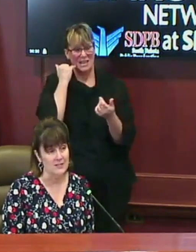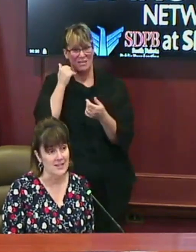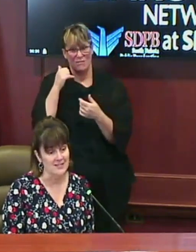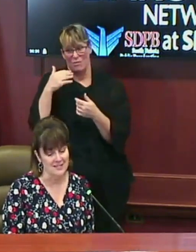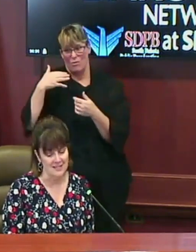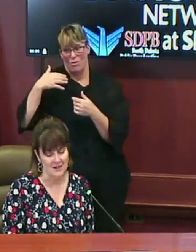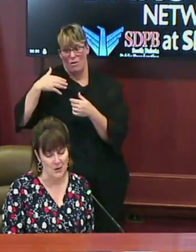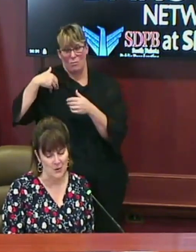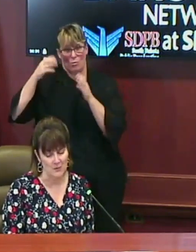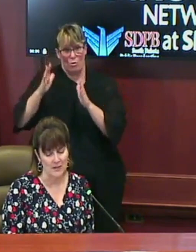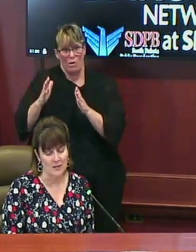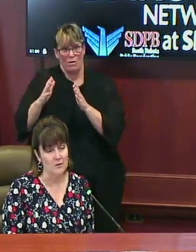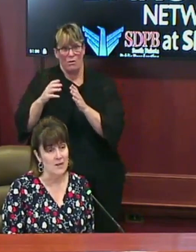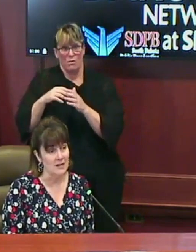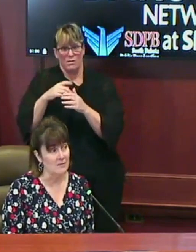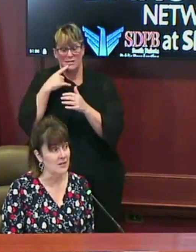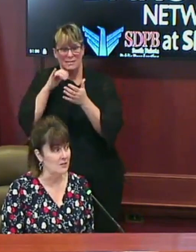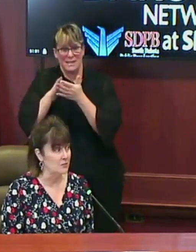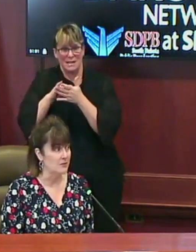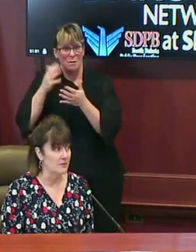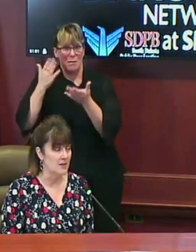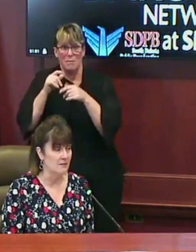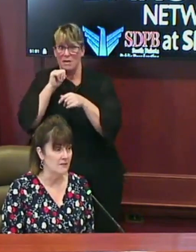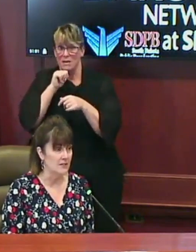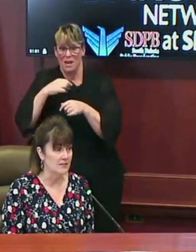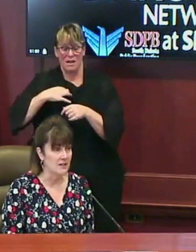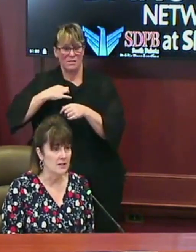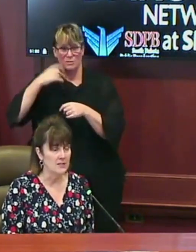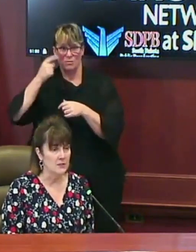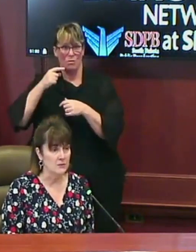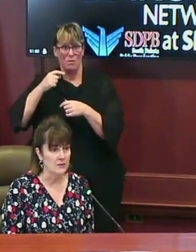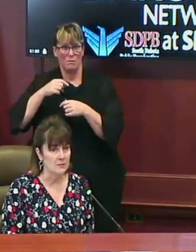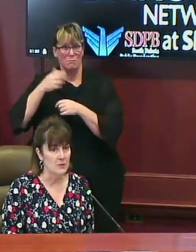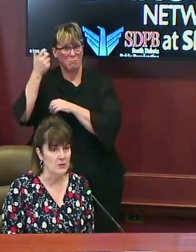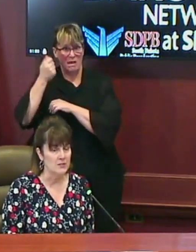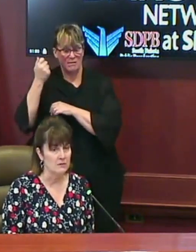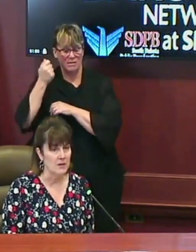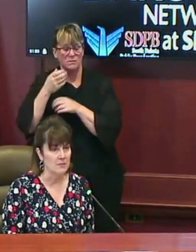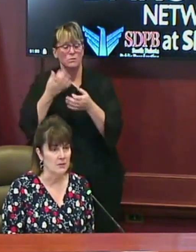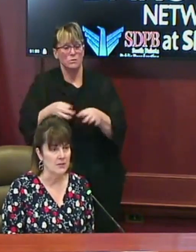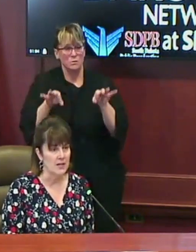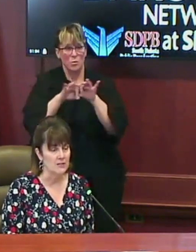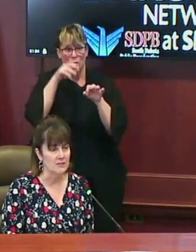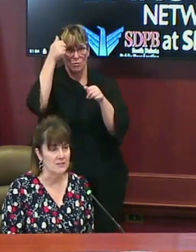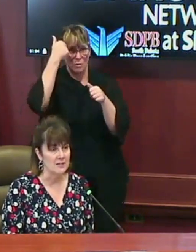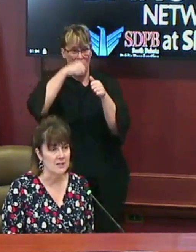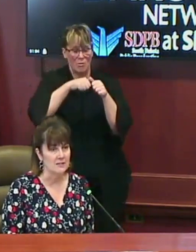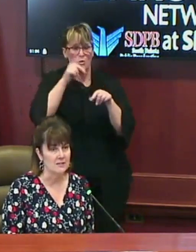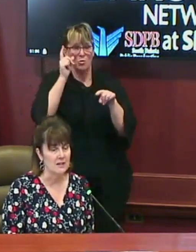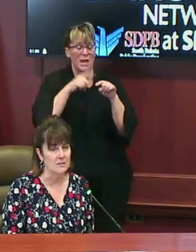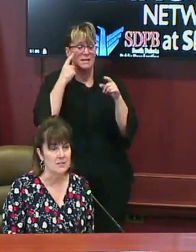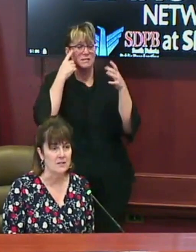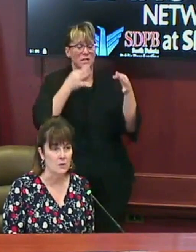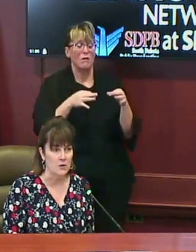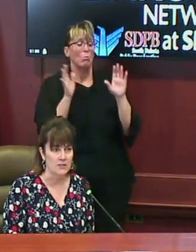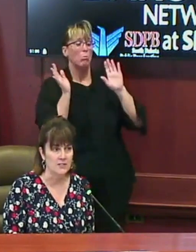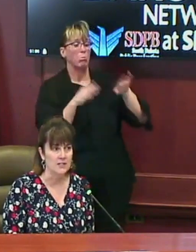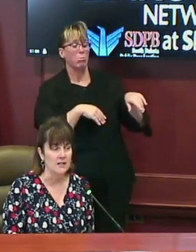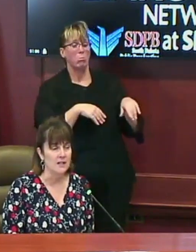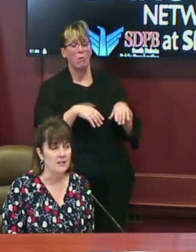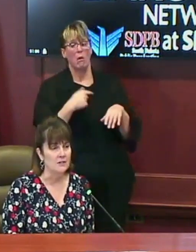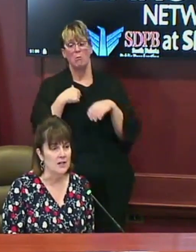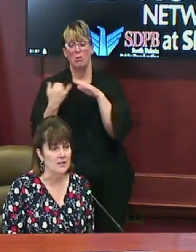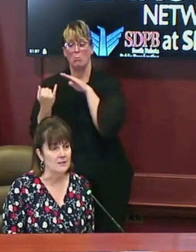you quit or decide to stay home, you may not be eligible for benefits. So it's really important to remember you can't just decide to self